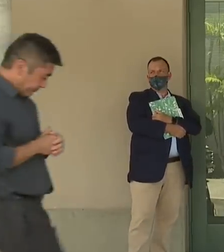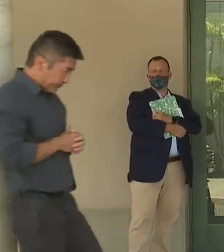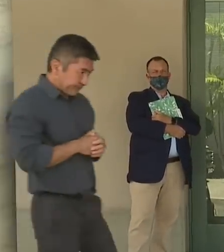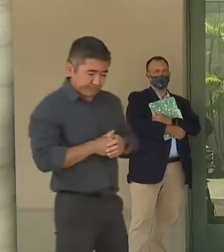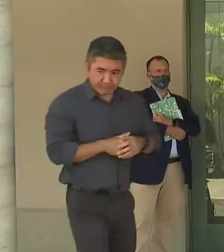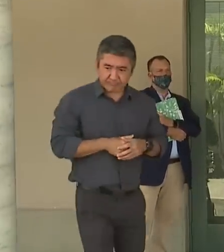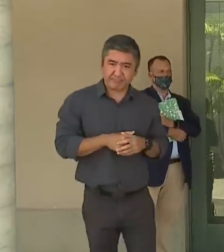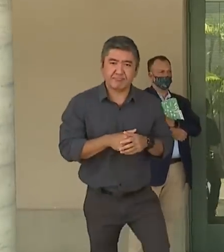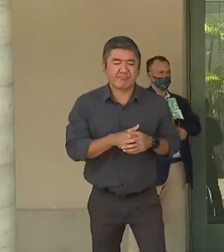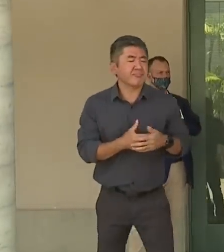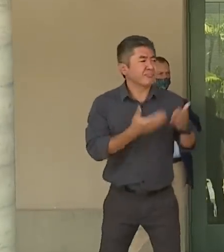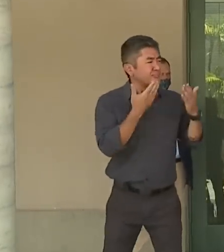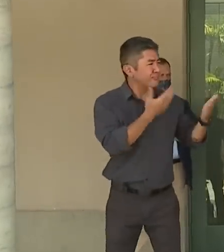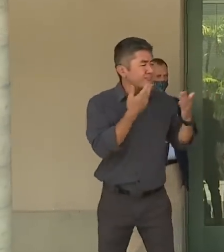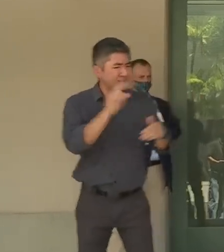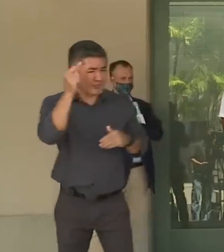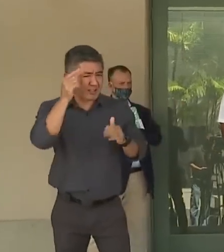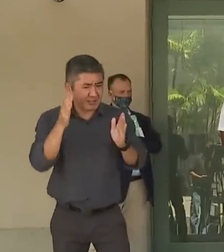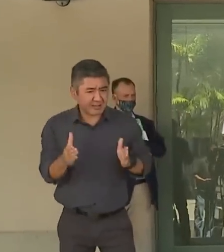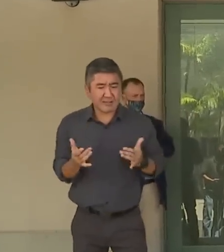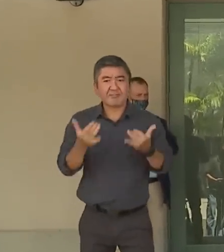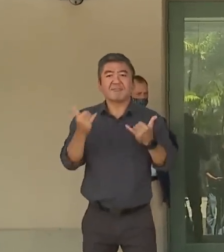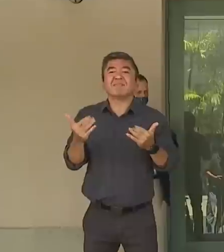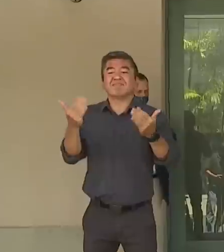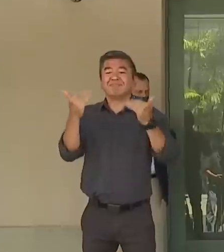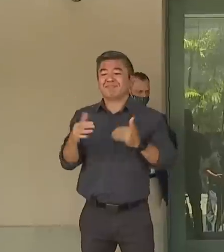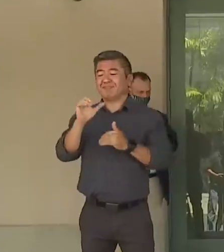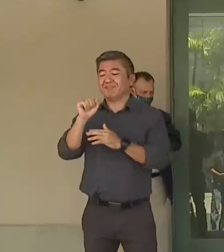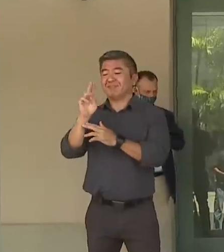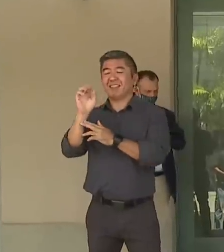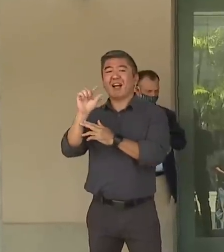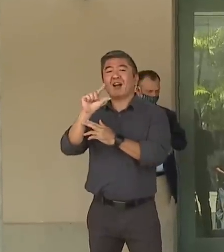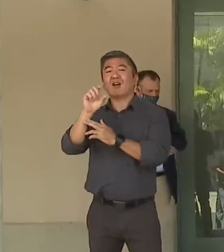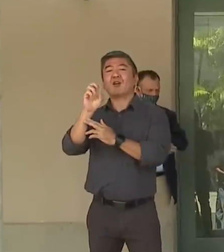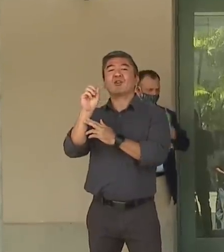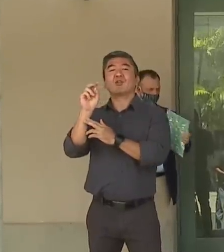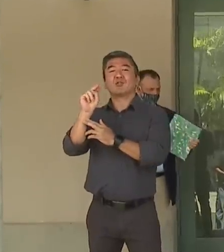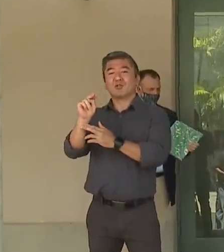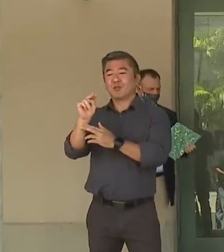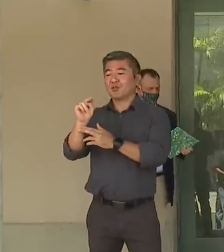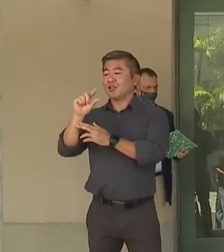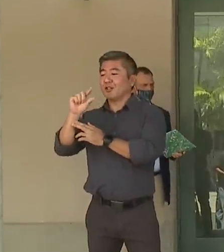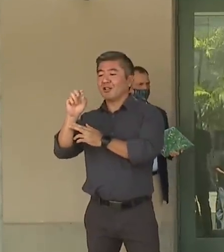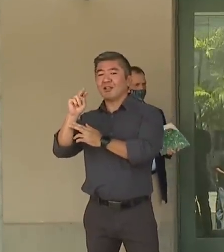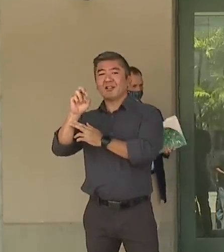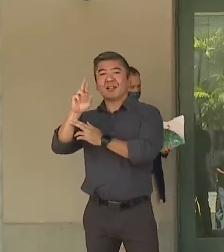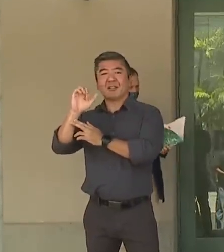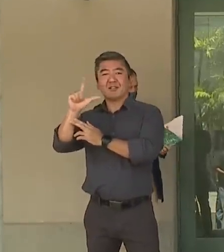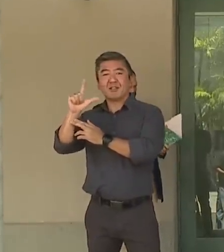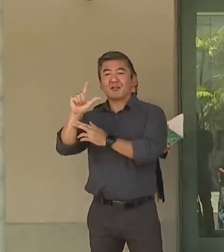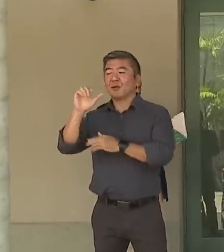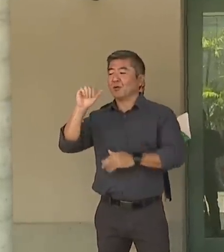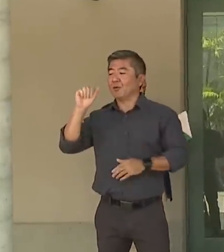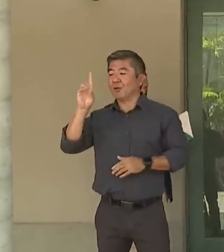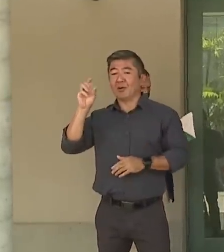I want to thank the Governor. Next we want to ask Surgeon General Adams to come up and say a few words. Before he does, I want to again express our great